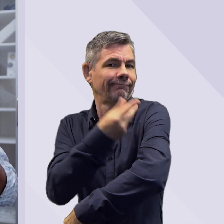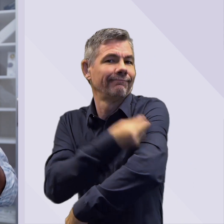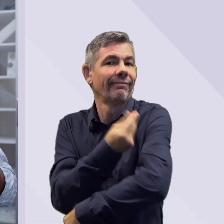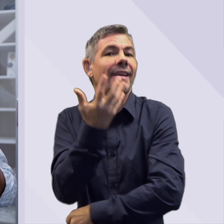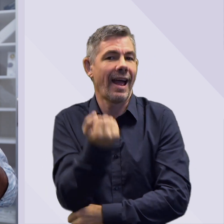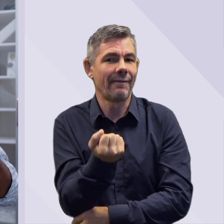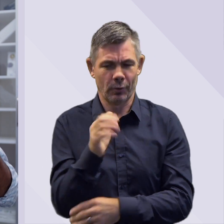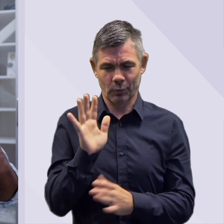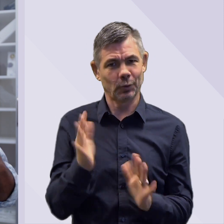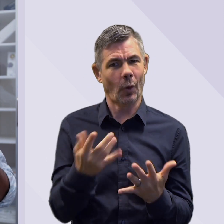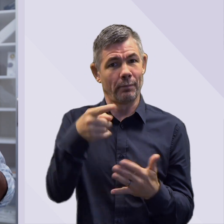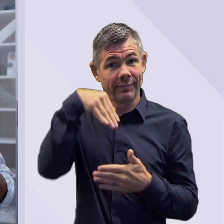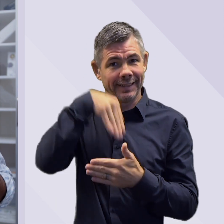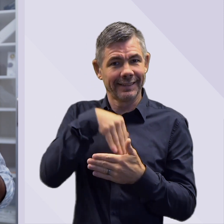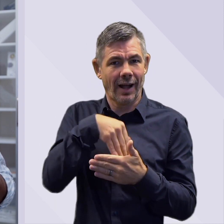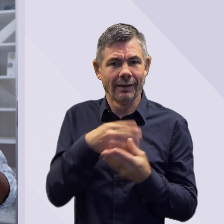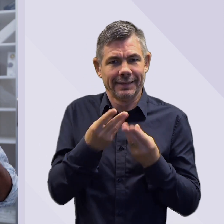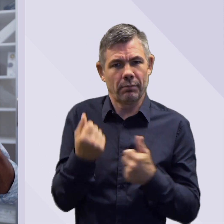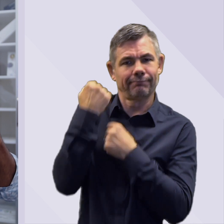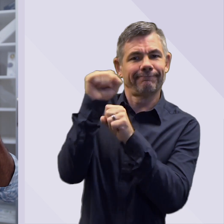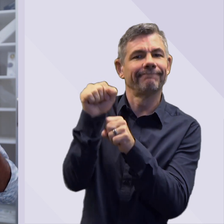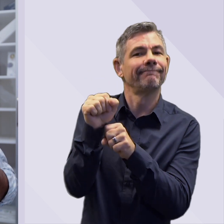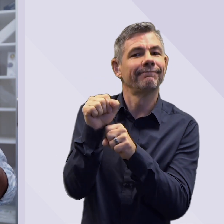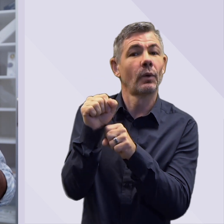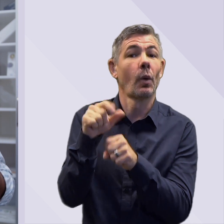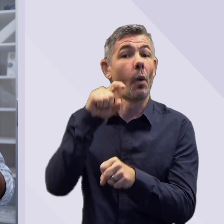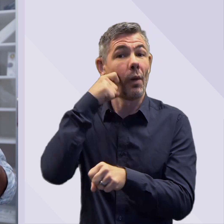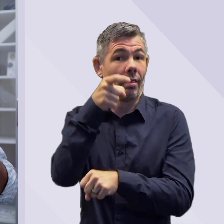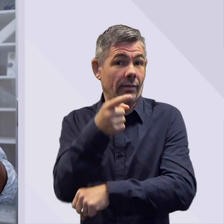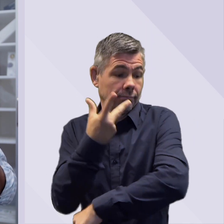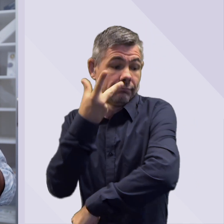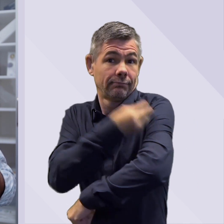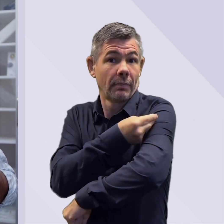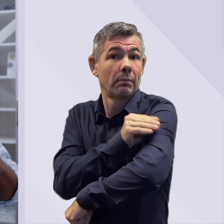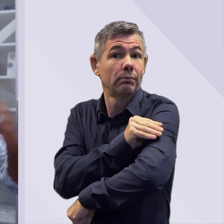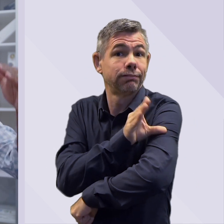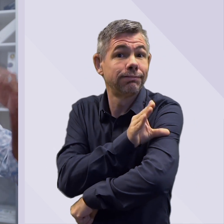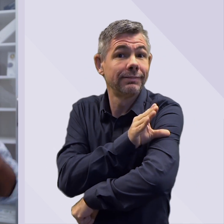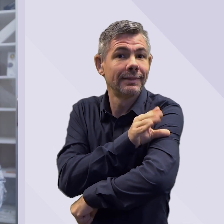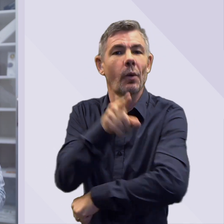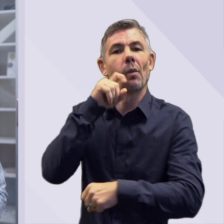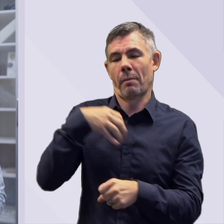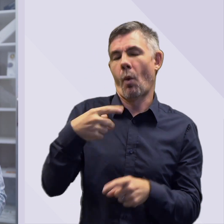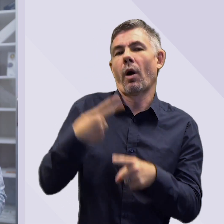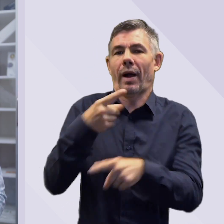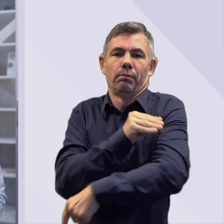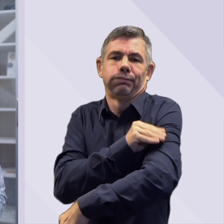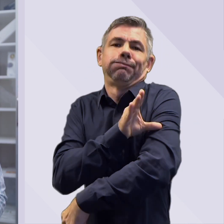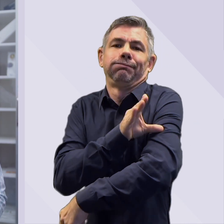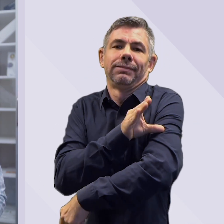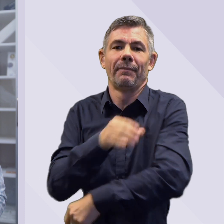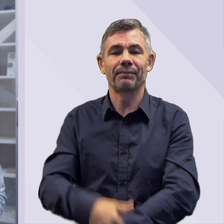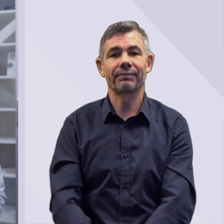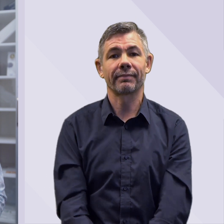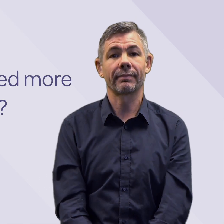immunity there from your first two doses the booster shot works much faster at pushing your immunity